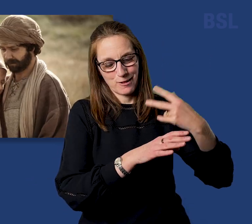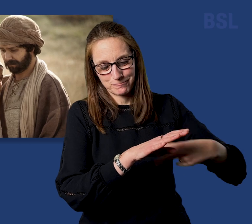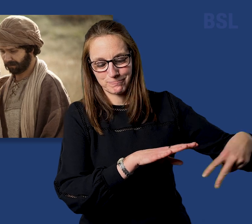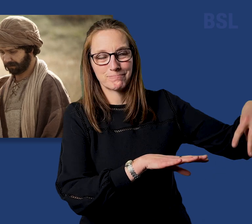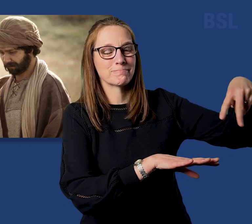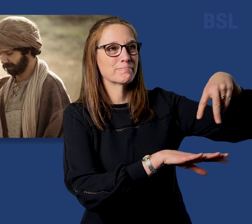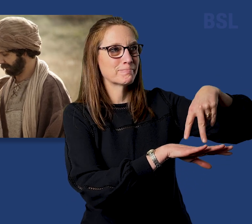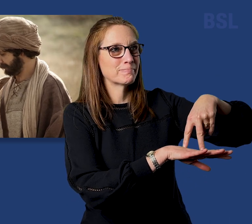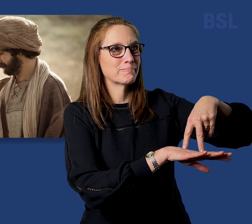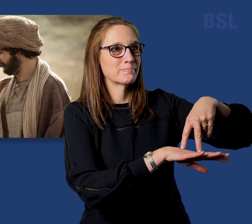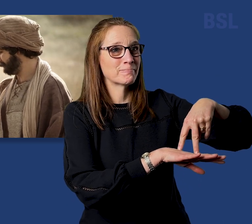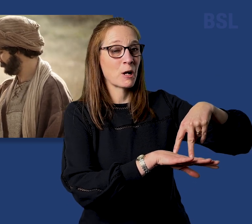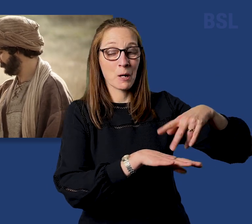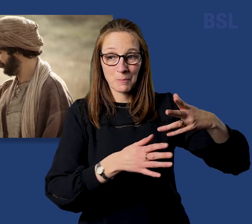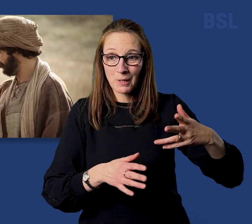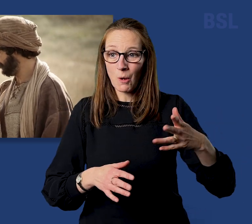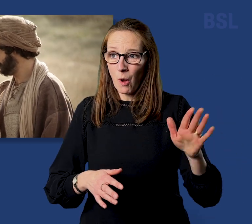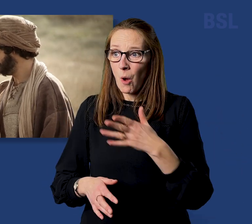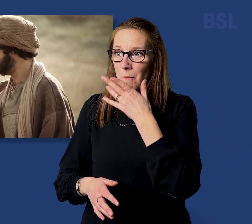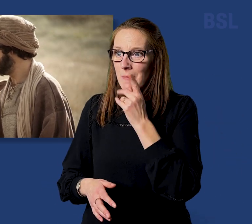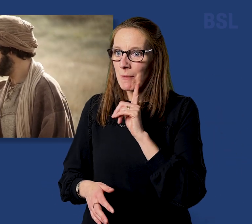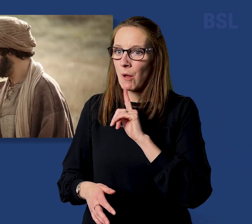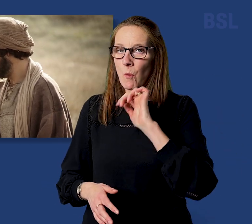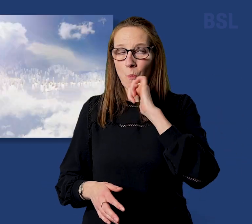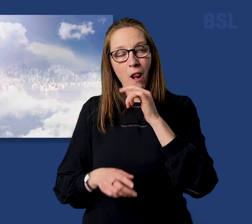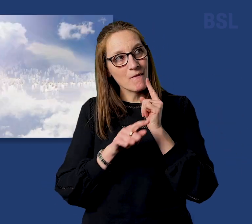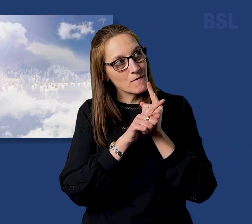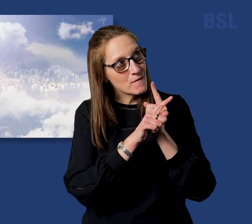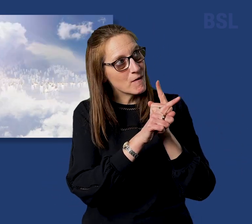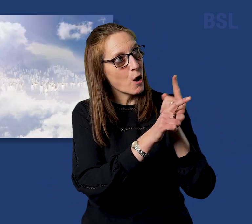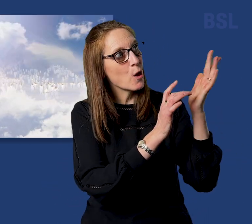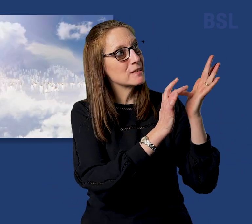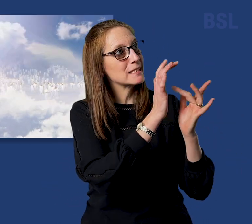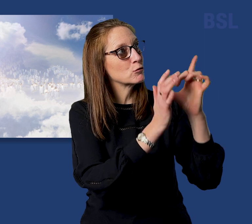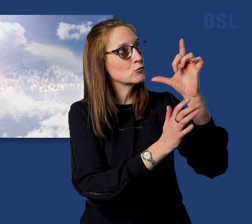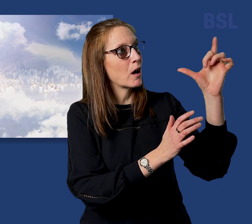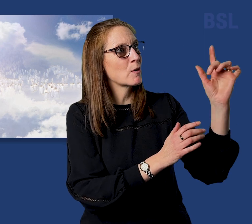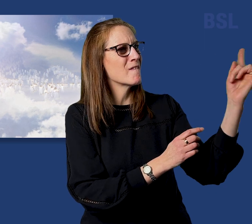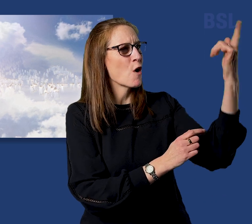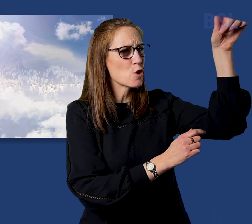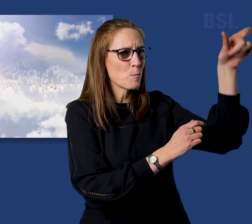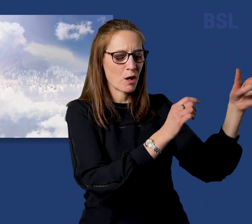But every man in his own order, Christ, the first fruits,